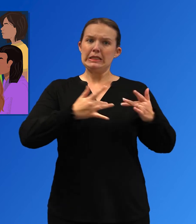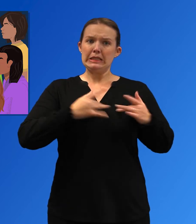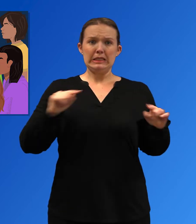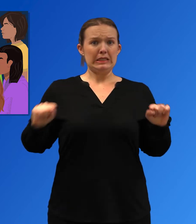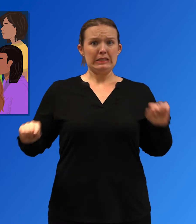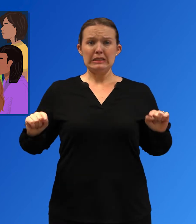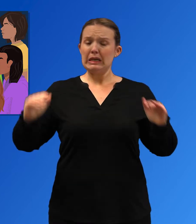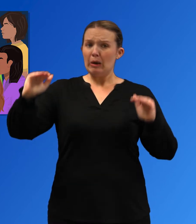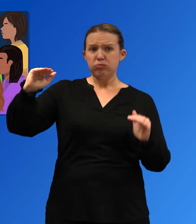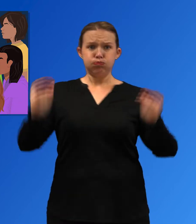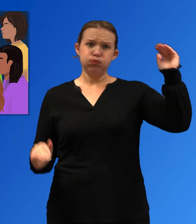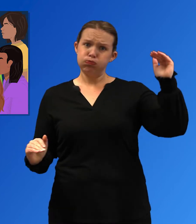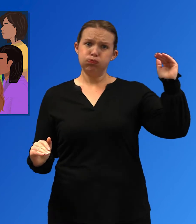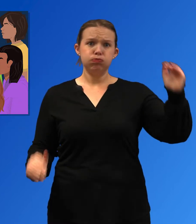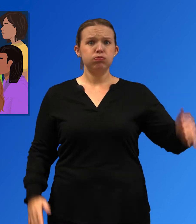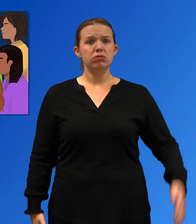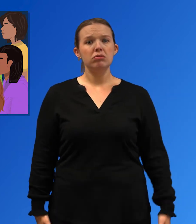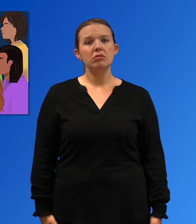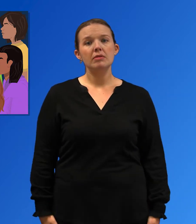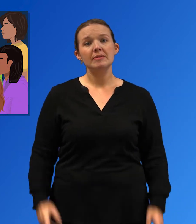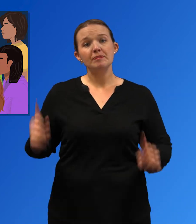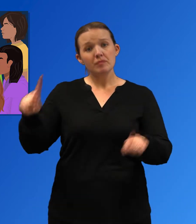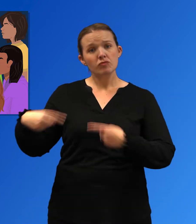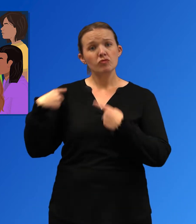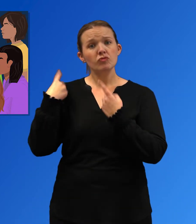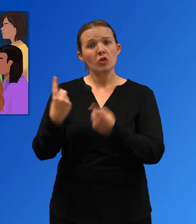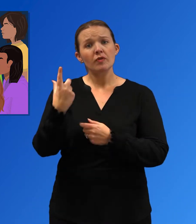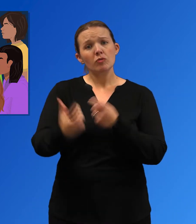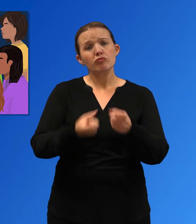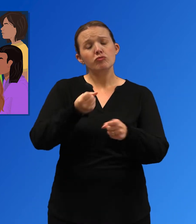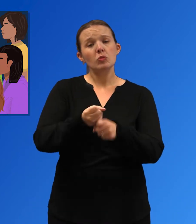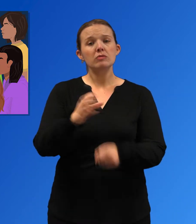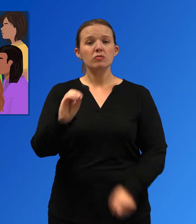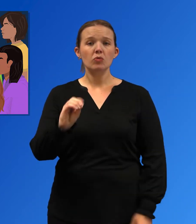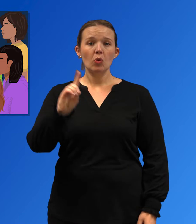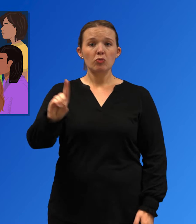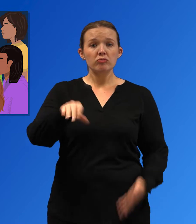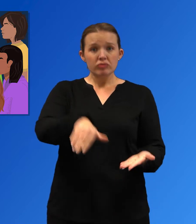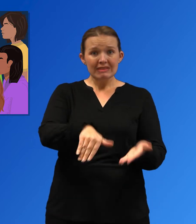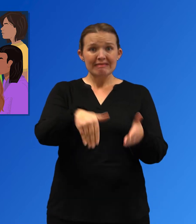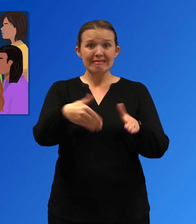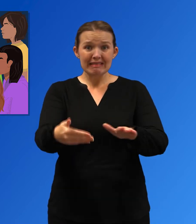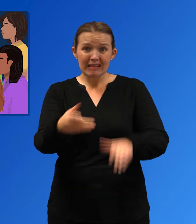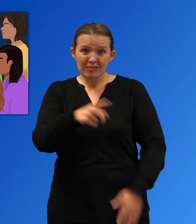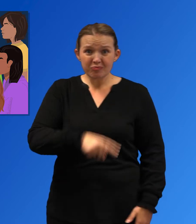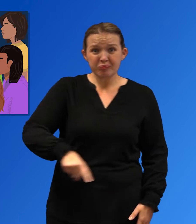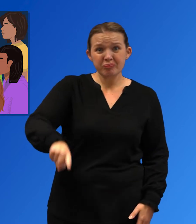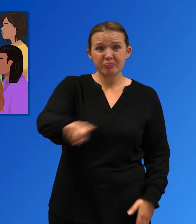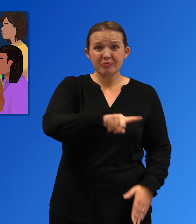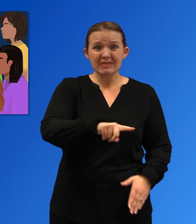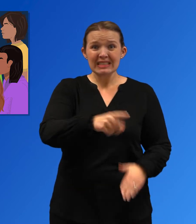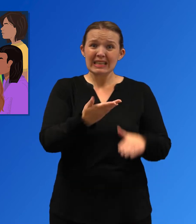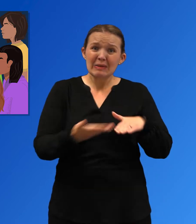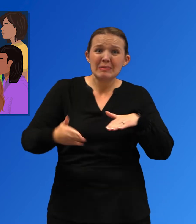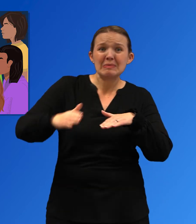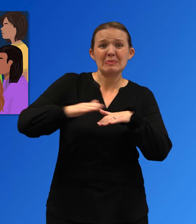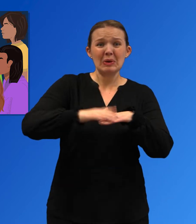In just one year, overdose death rates increased 44% for black people